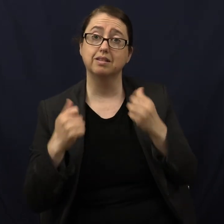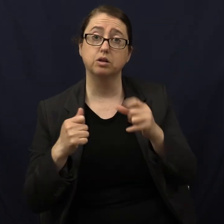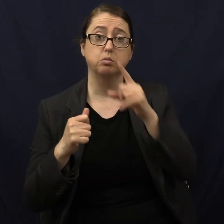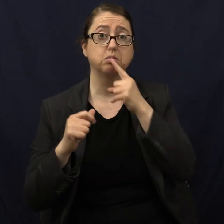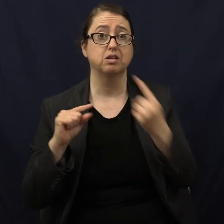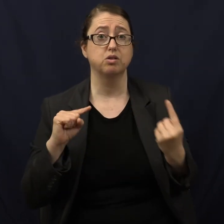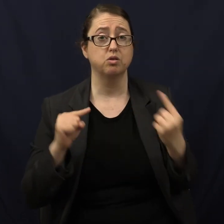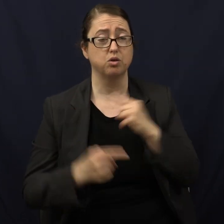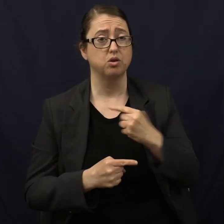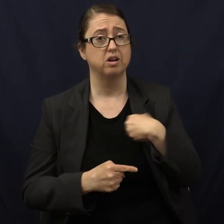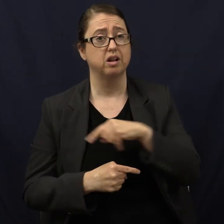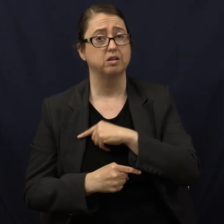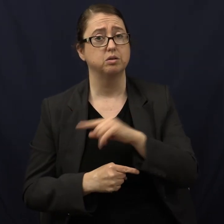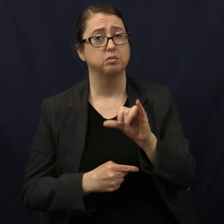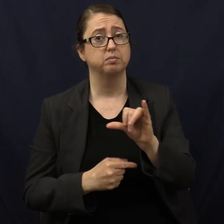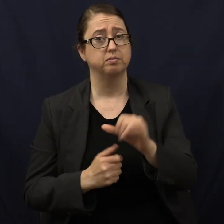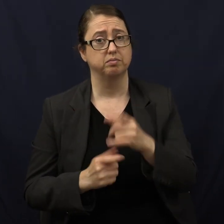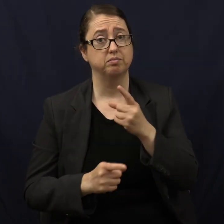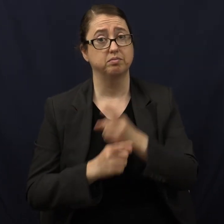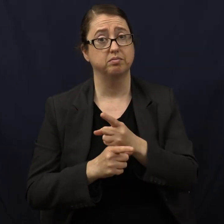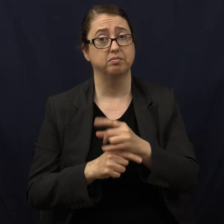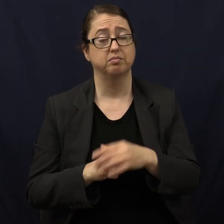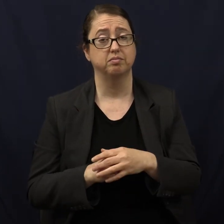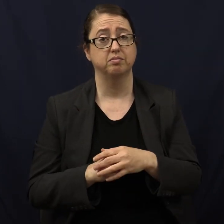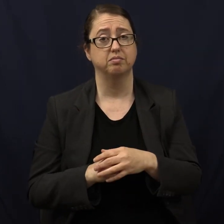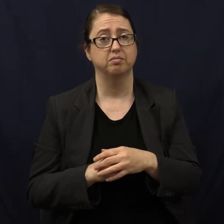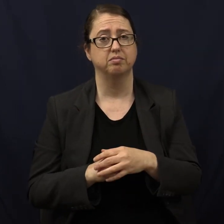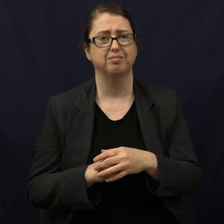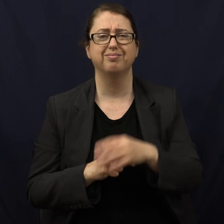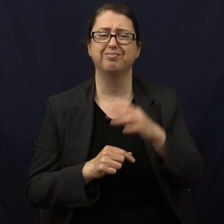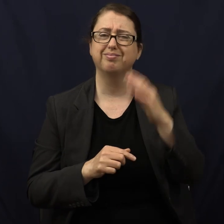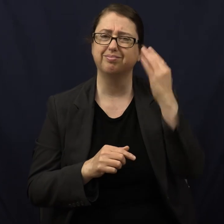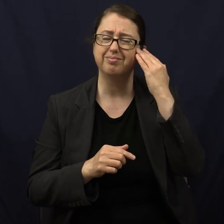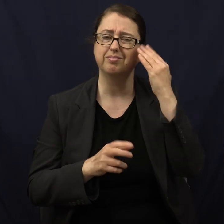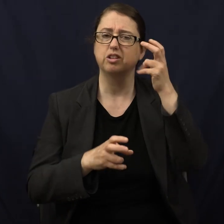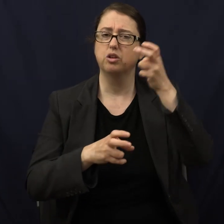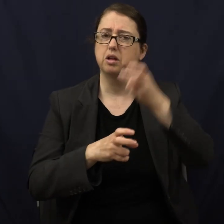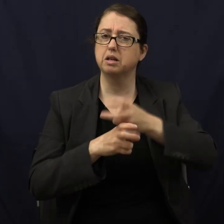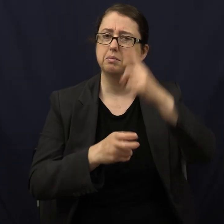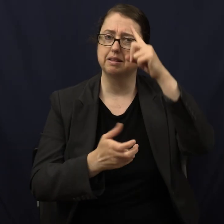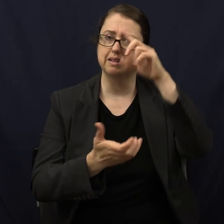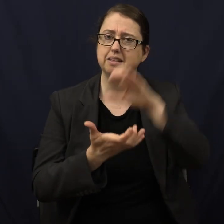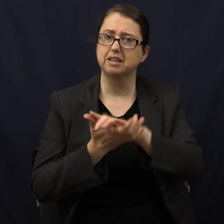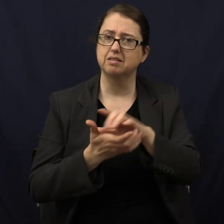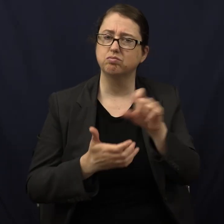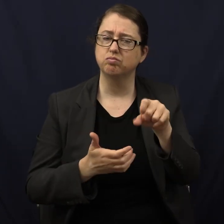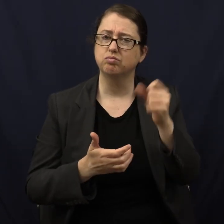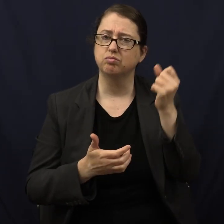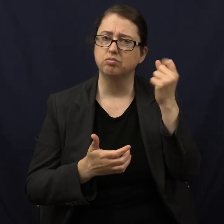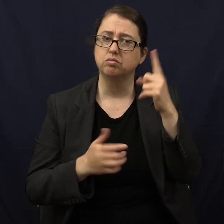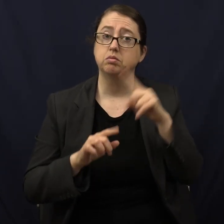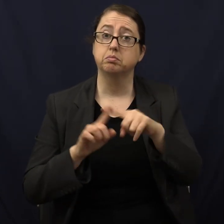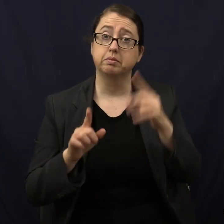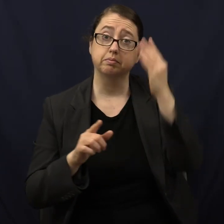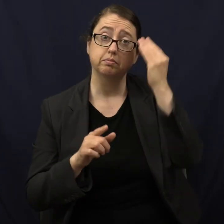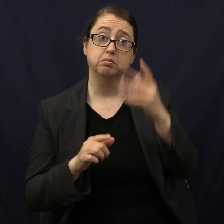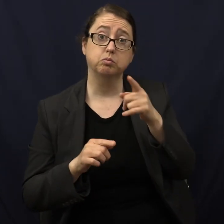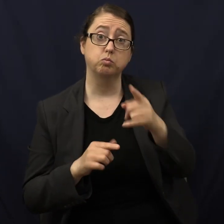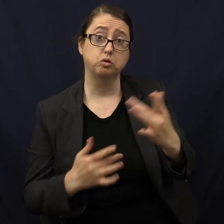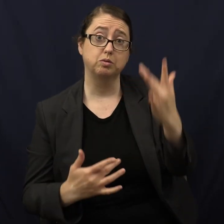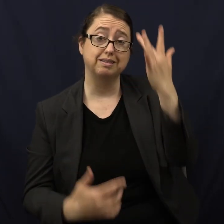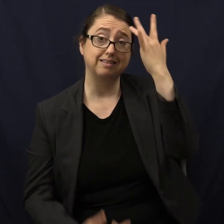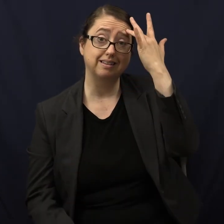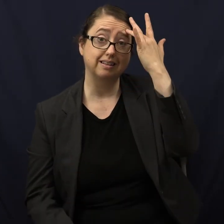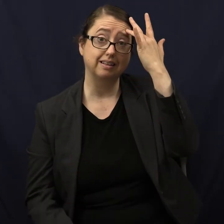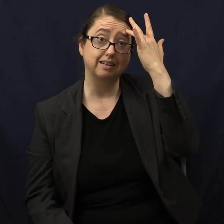actually be harmful for us. Right? I mean, I know that's hard to believe. But it's just like, let me tell you, when you're